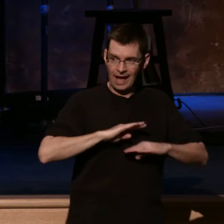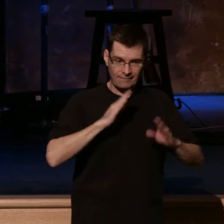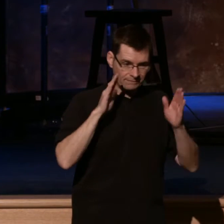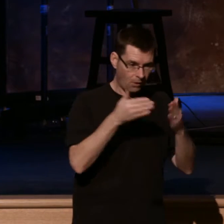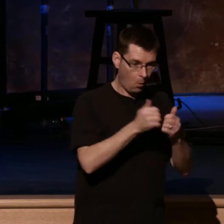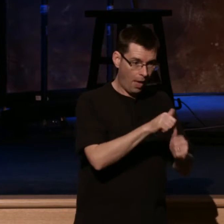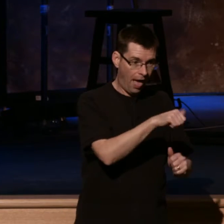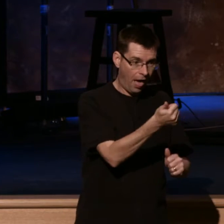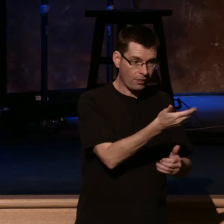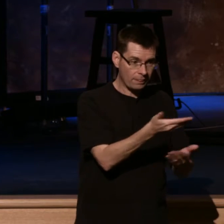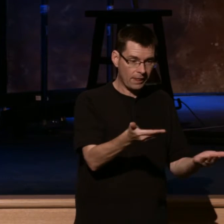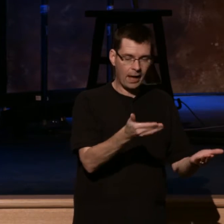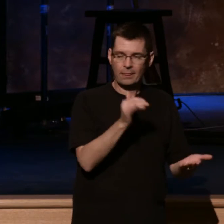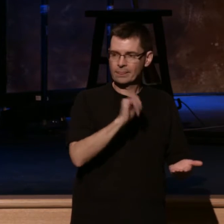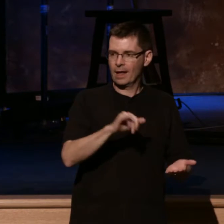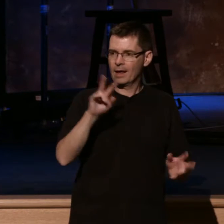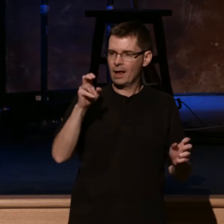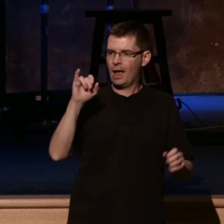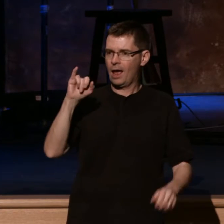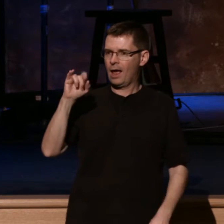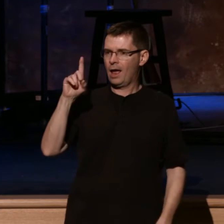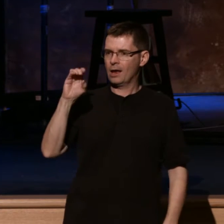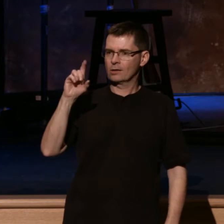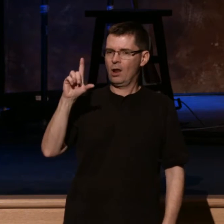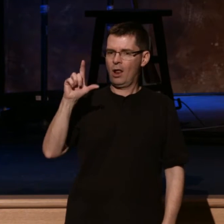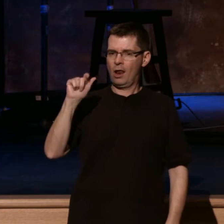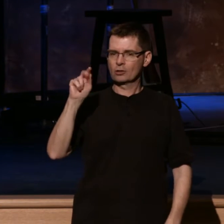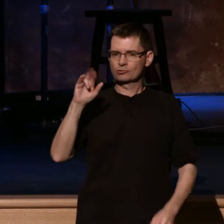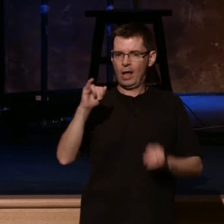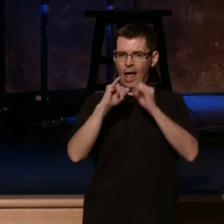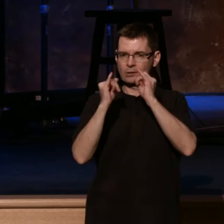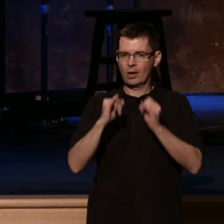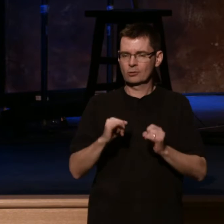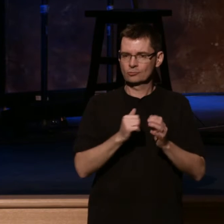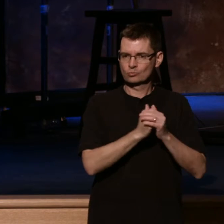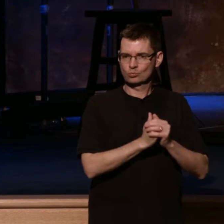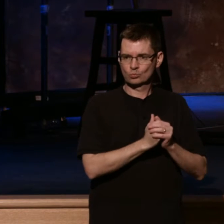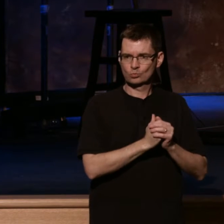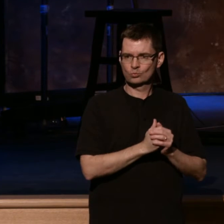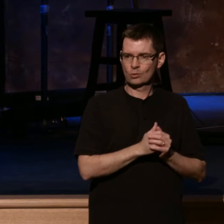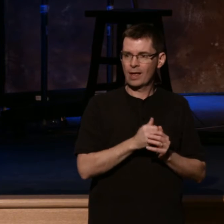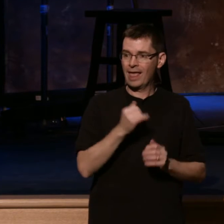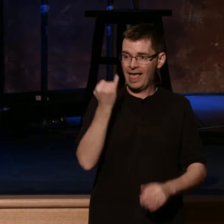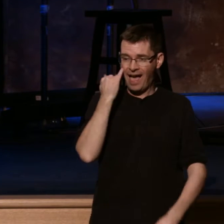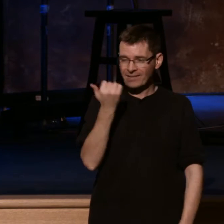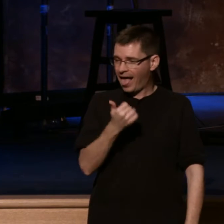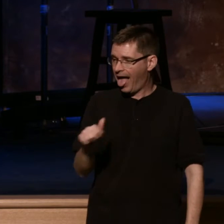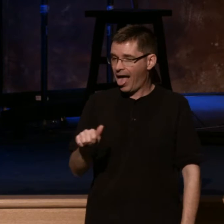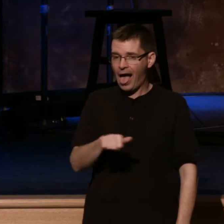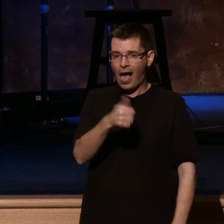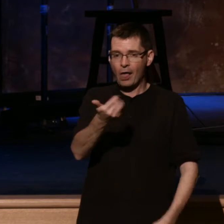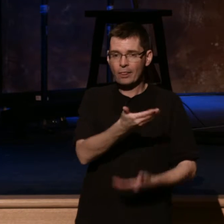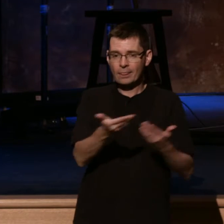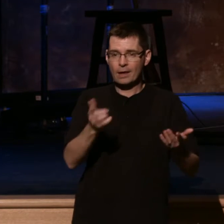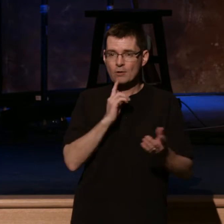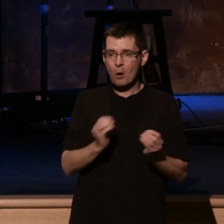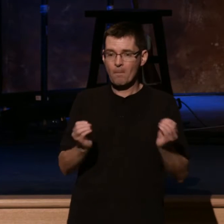guys. He says, Idolatry is anything more important to you than Christ. Anything that absorbs your heart,